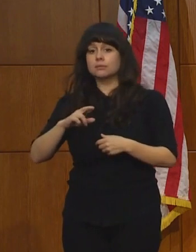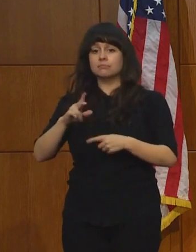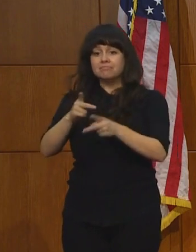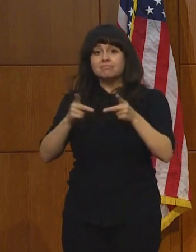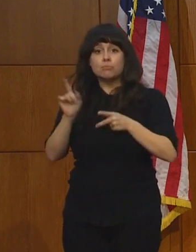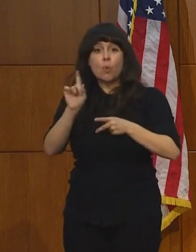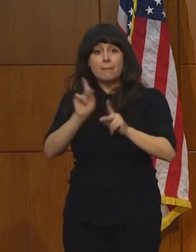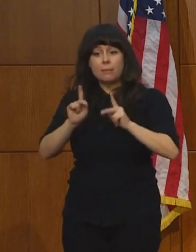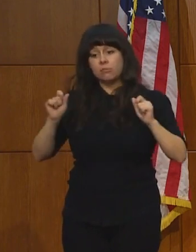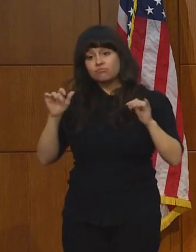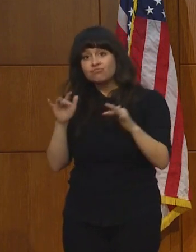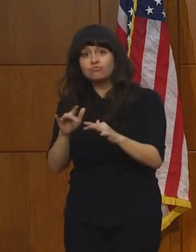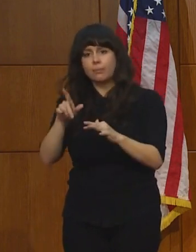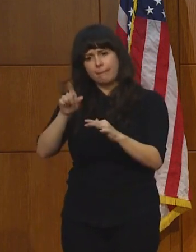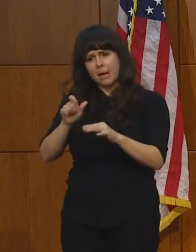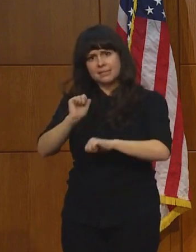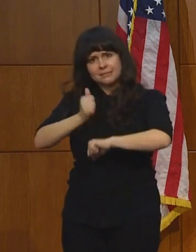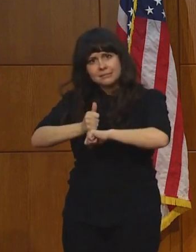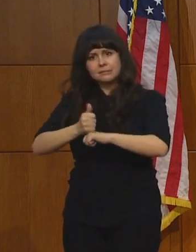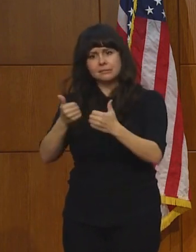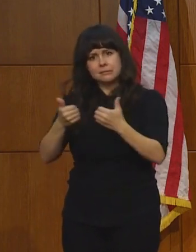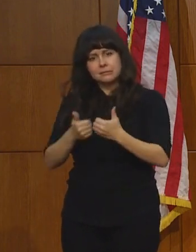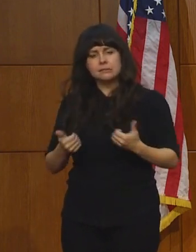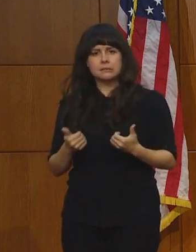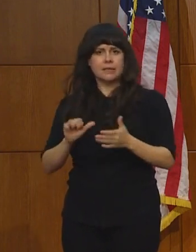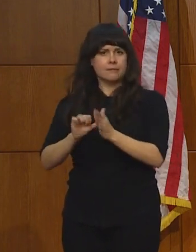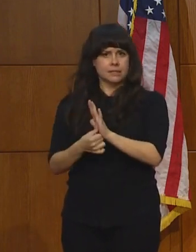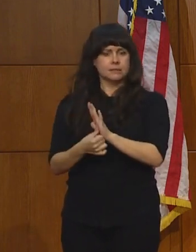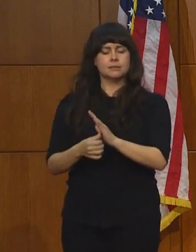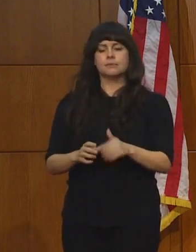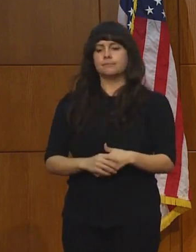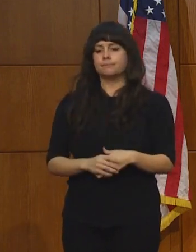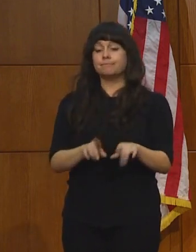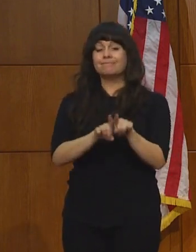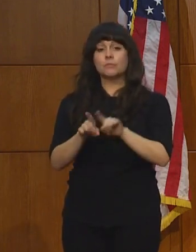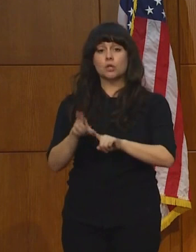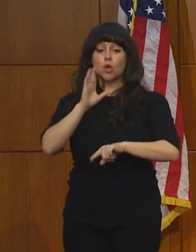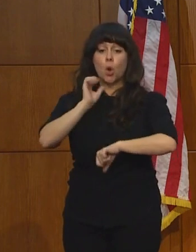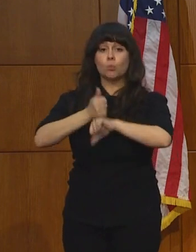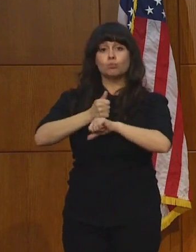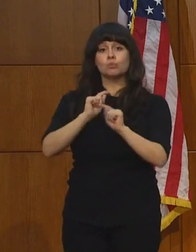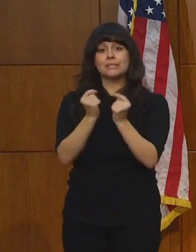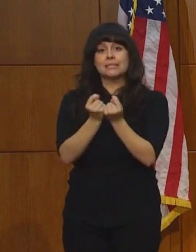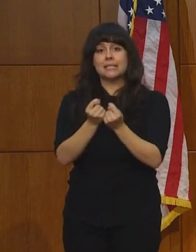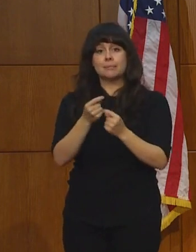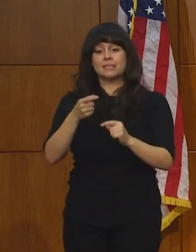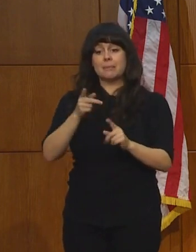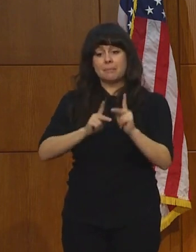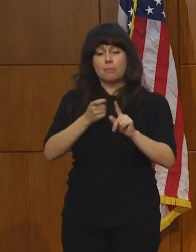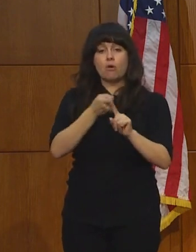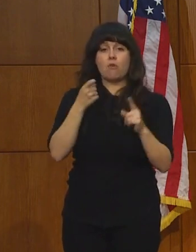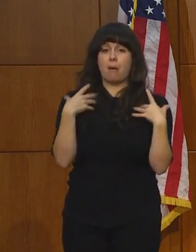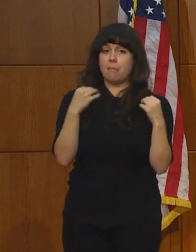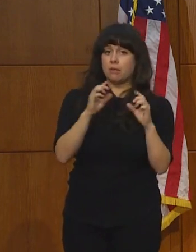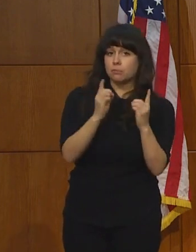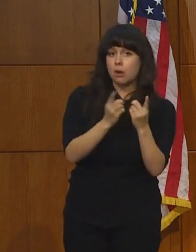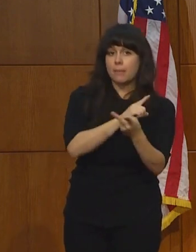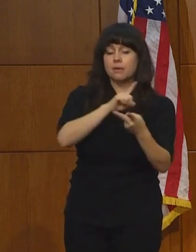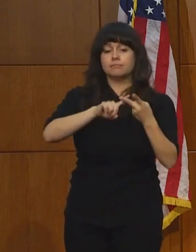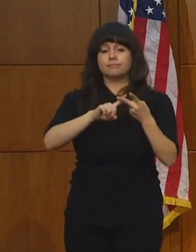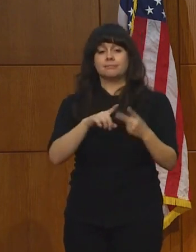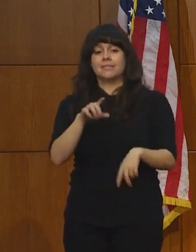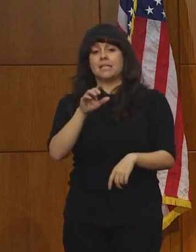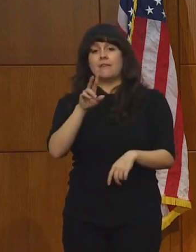people gather. I'm also directing teams made up members from the health departments, the Virginia ABC,